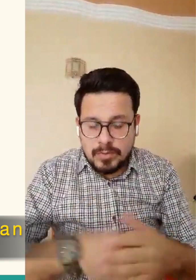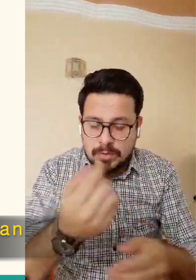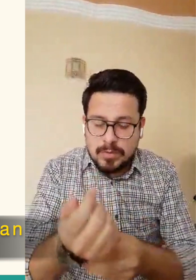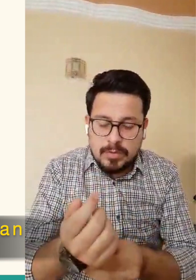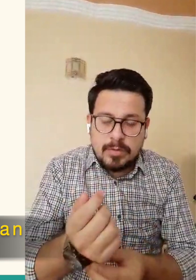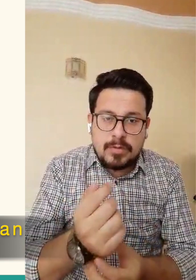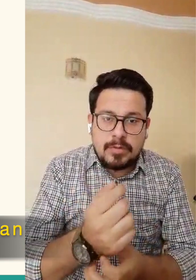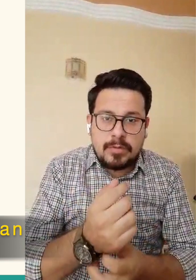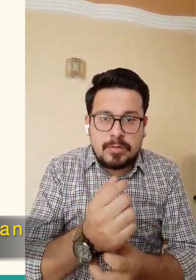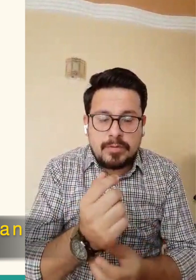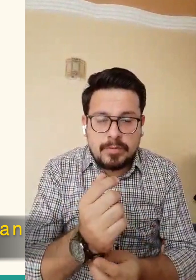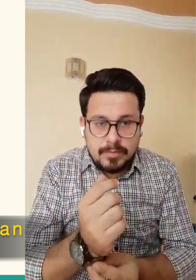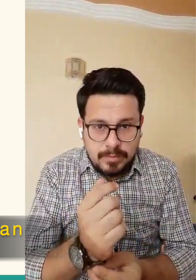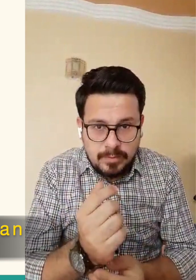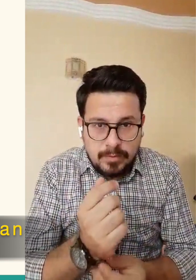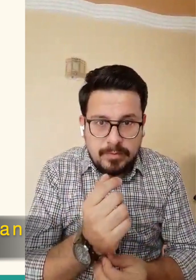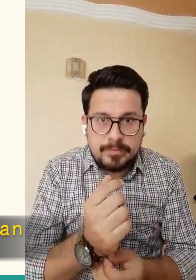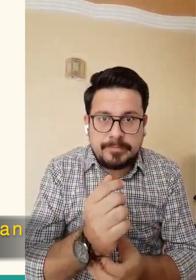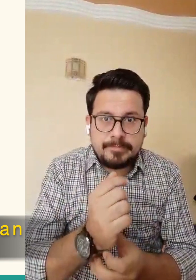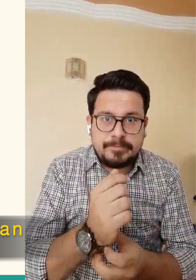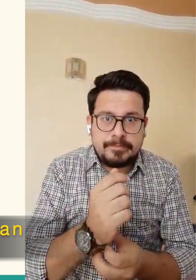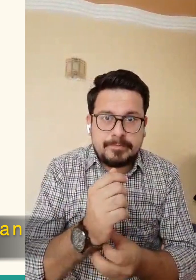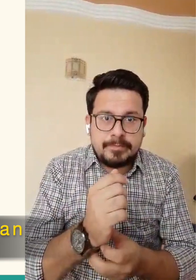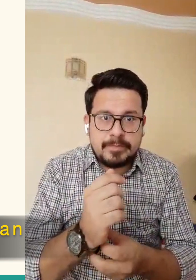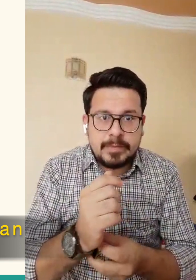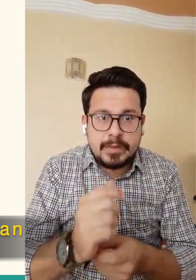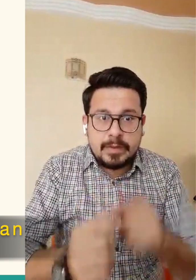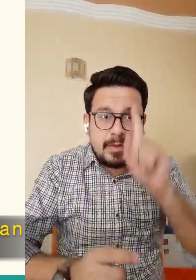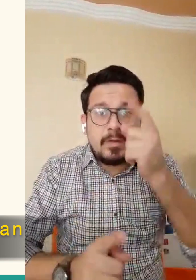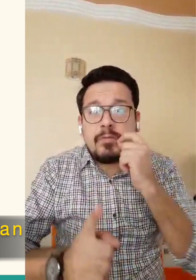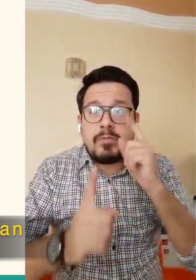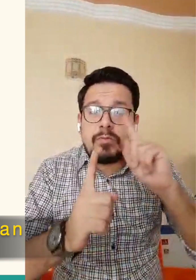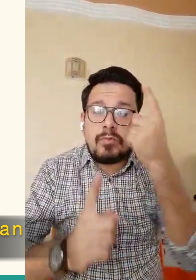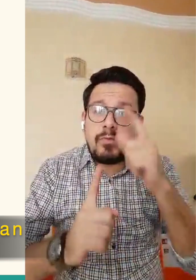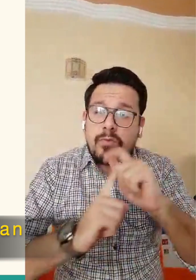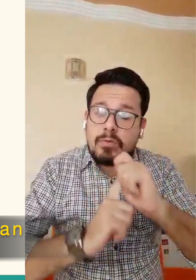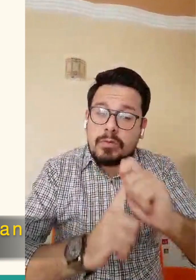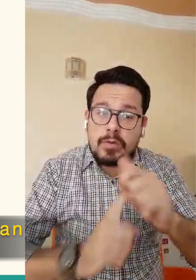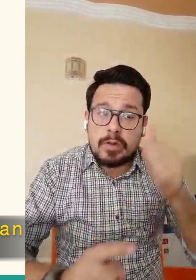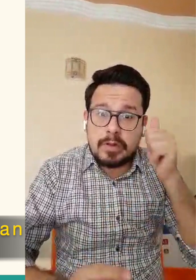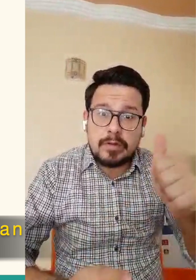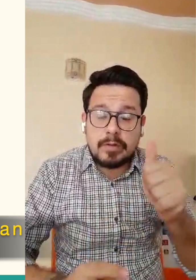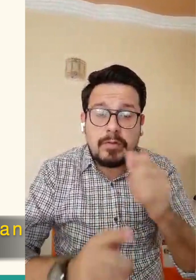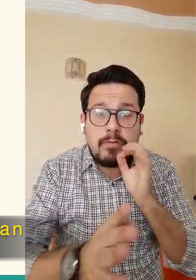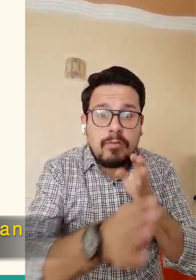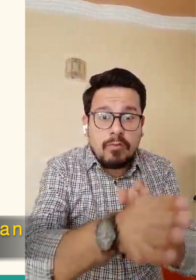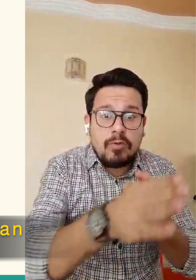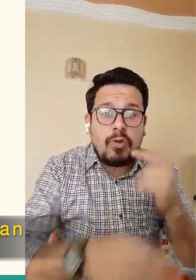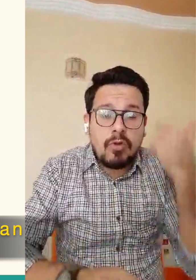The Prophet said, All the children of Adam constantly err,